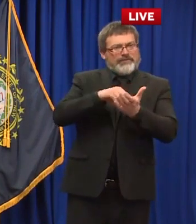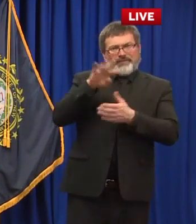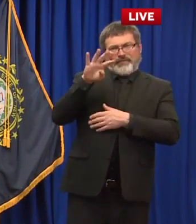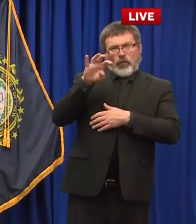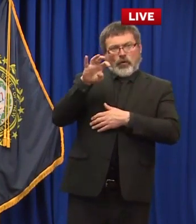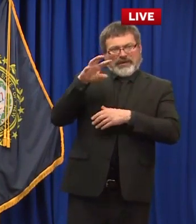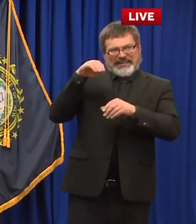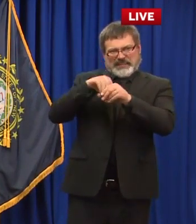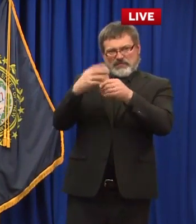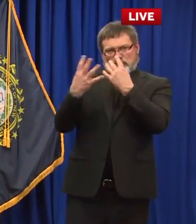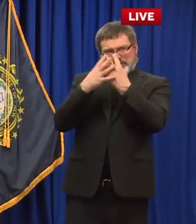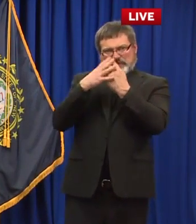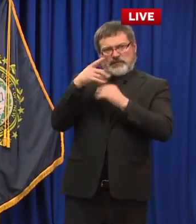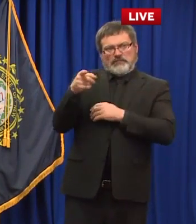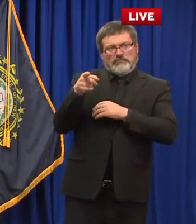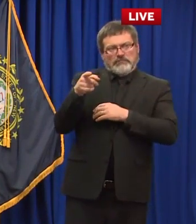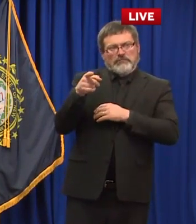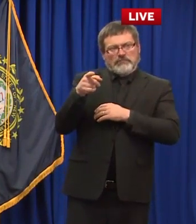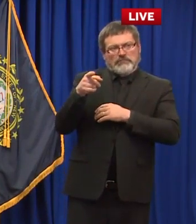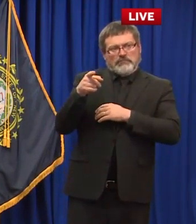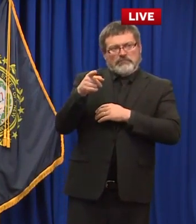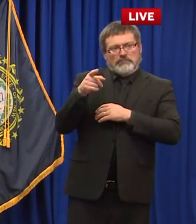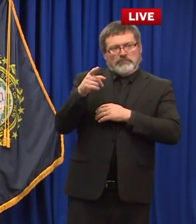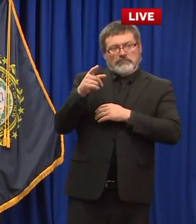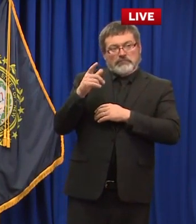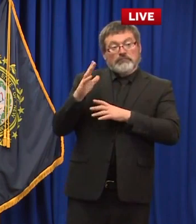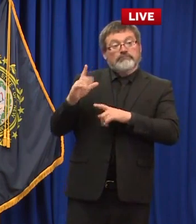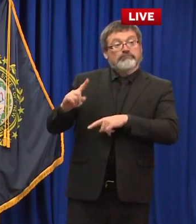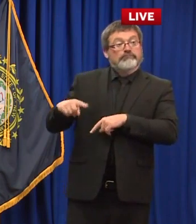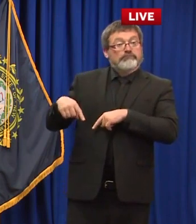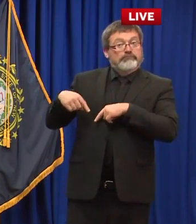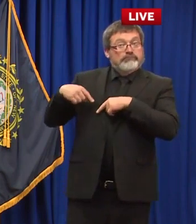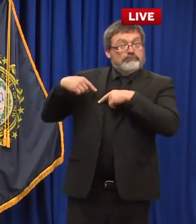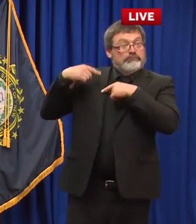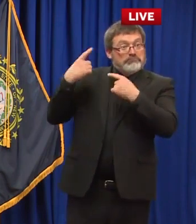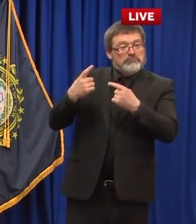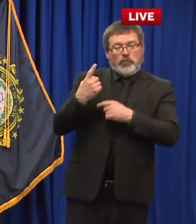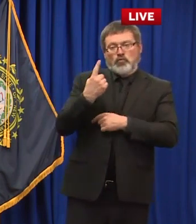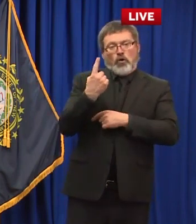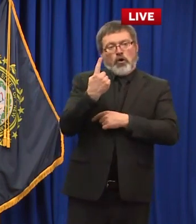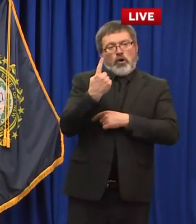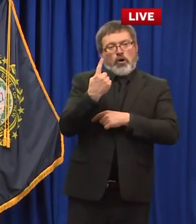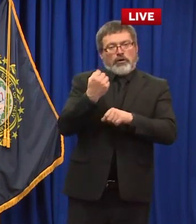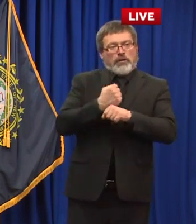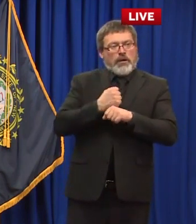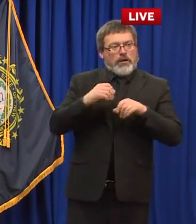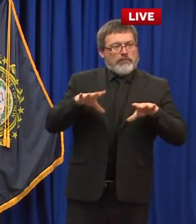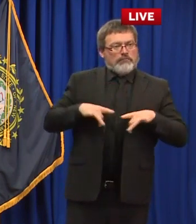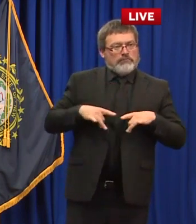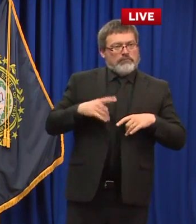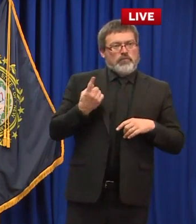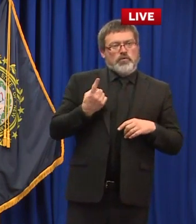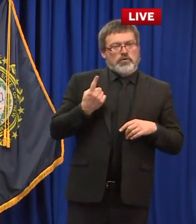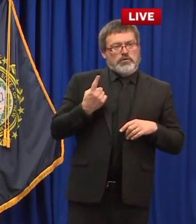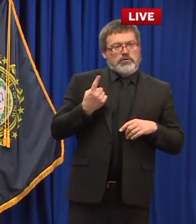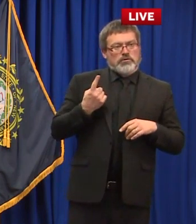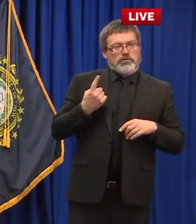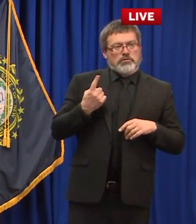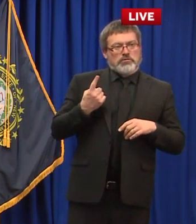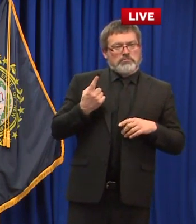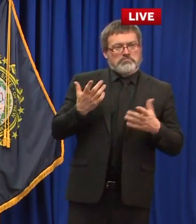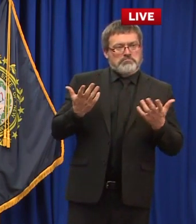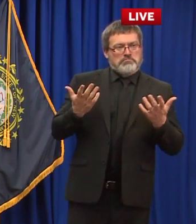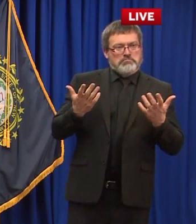amazingly only one one positive is there any intention to expand sentinel